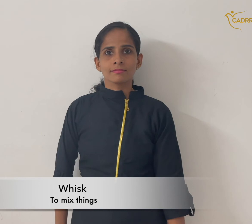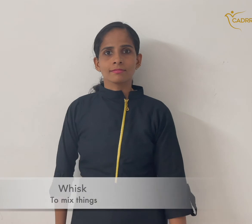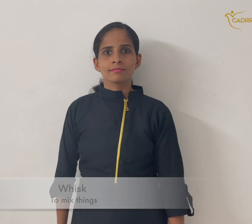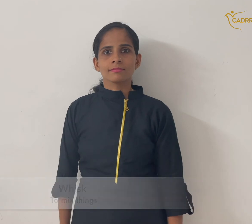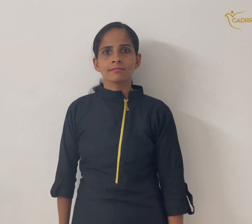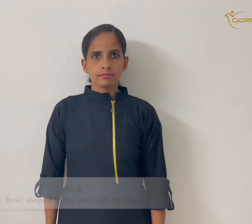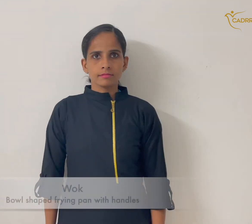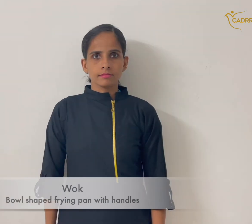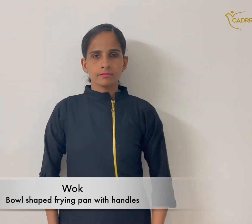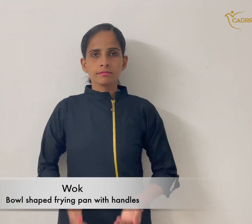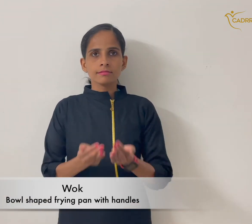walk